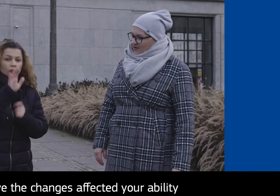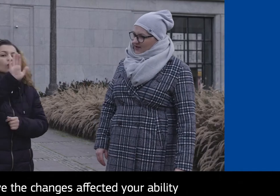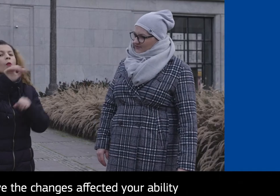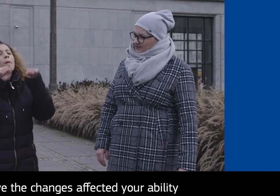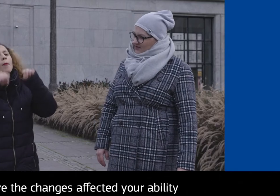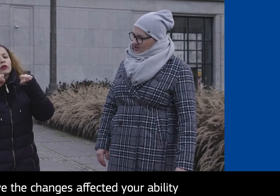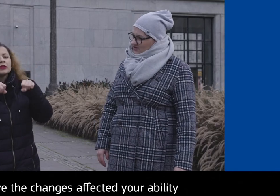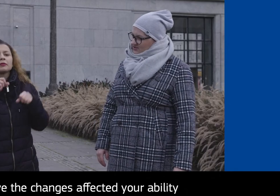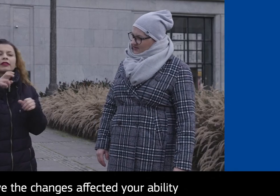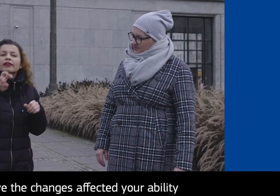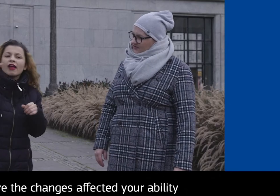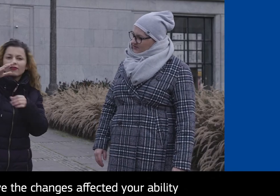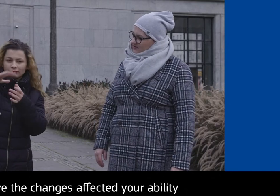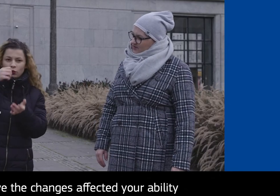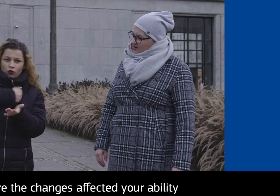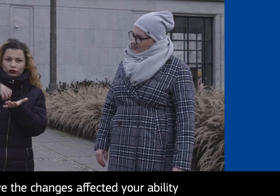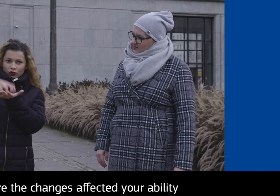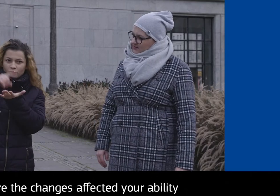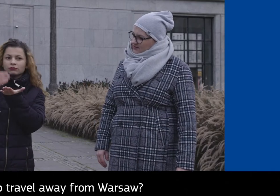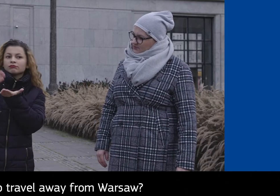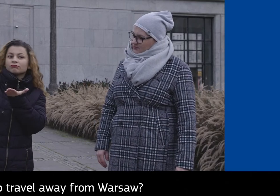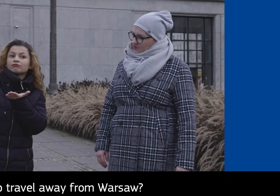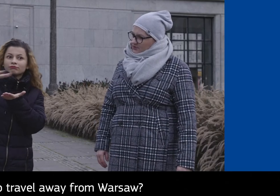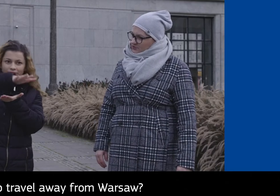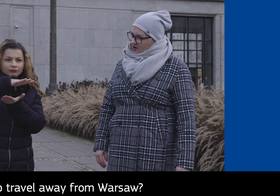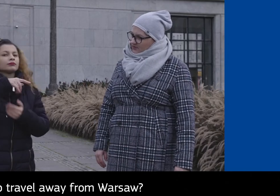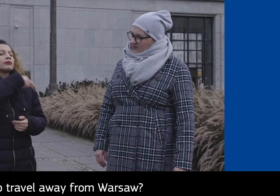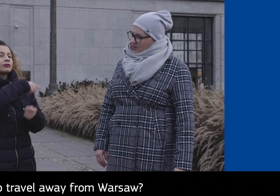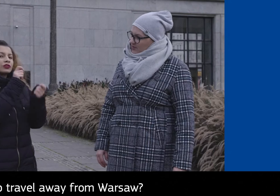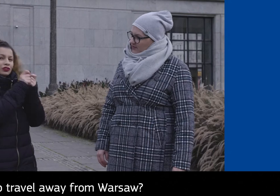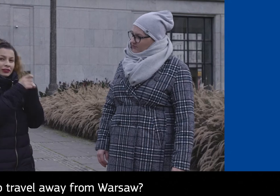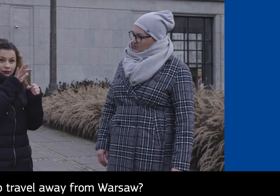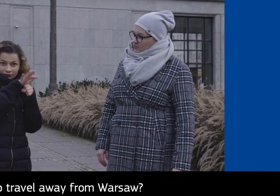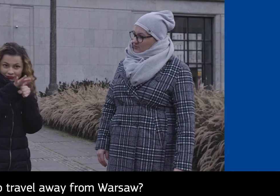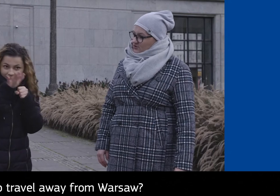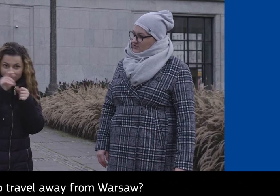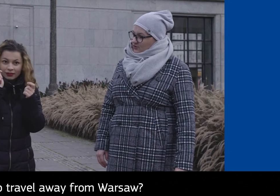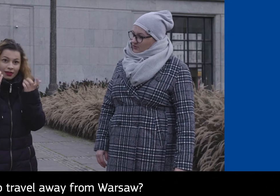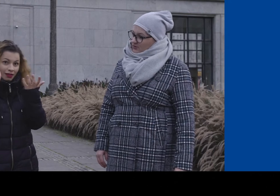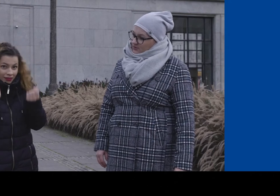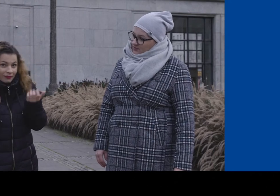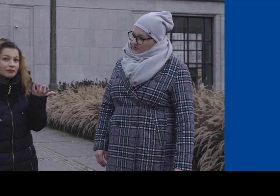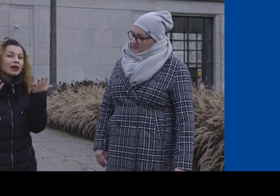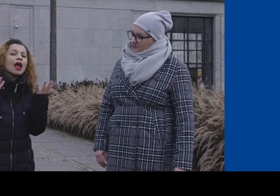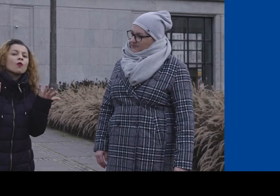How have the changes affected your ability to travel away from Warsaw?